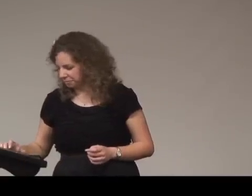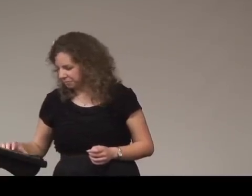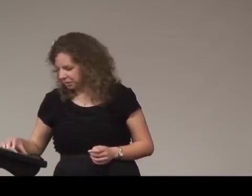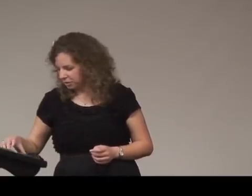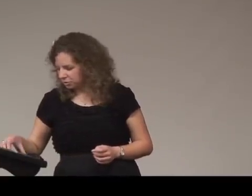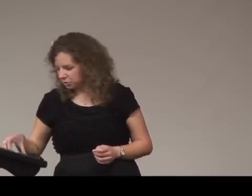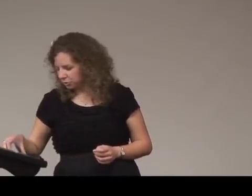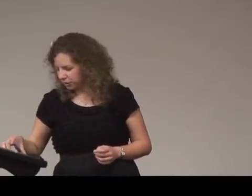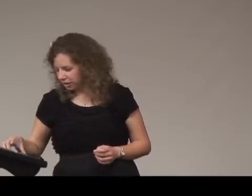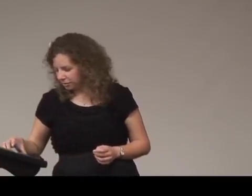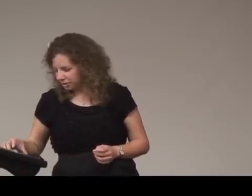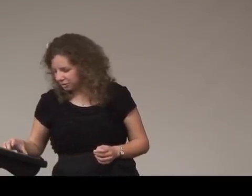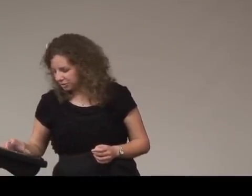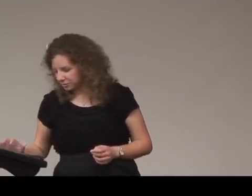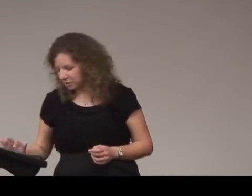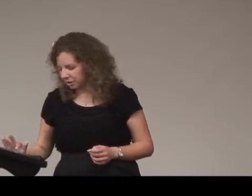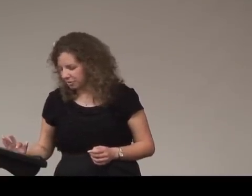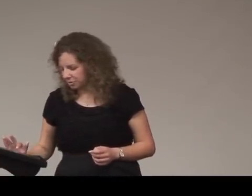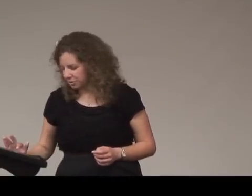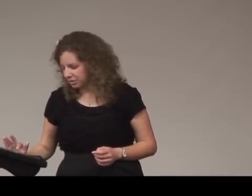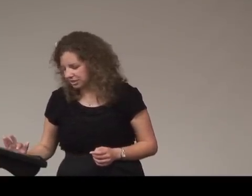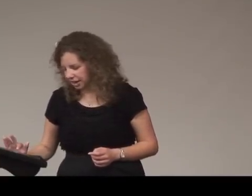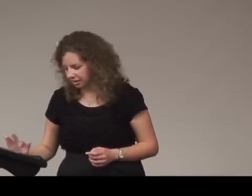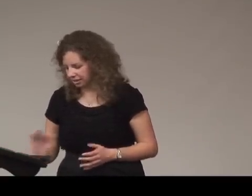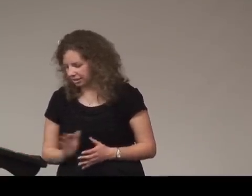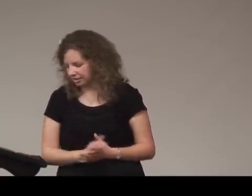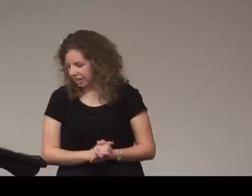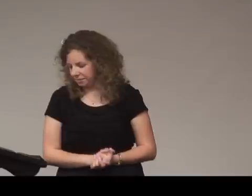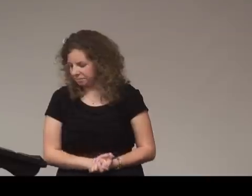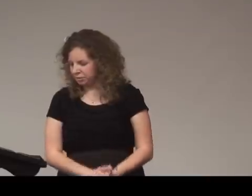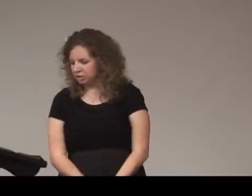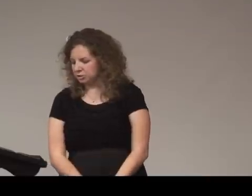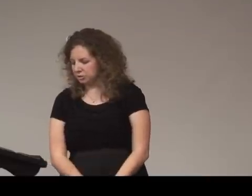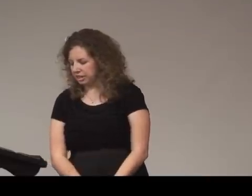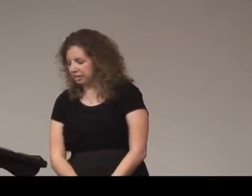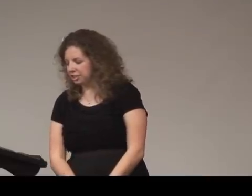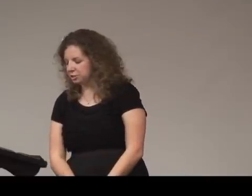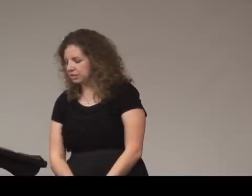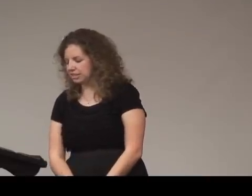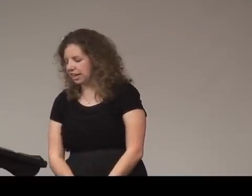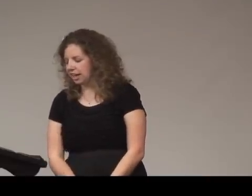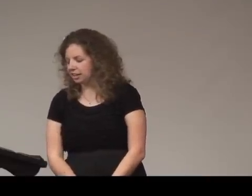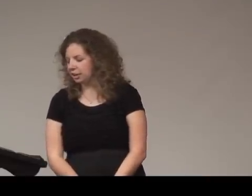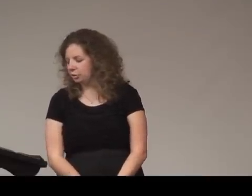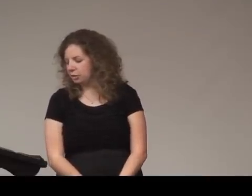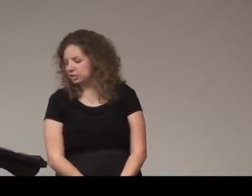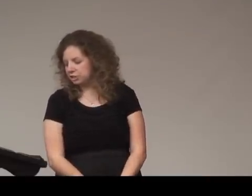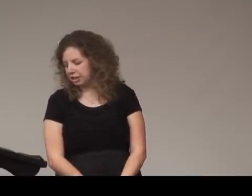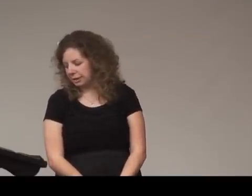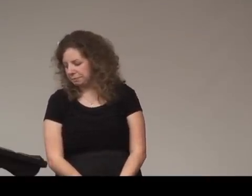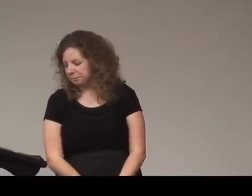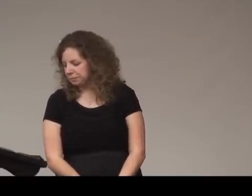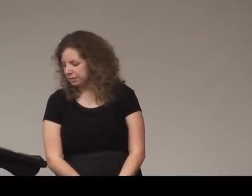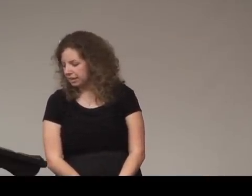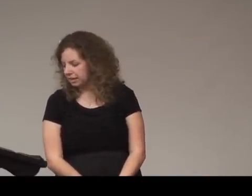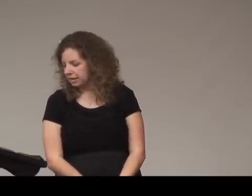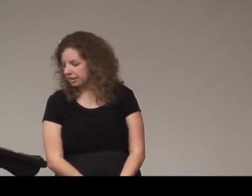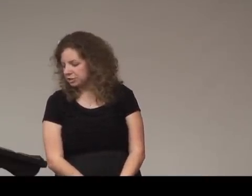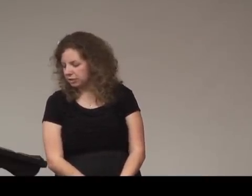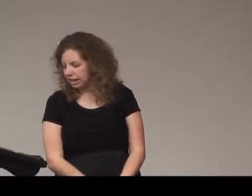okay so what I want to do is I want to go through this dialogue okay so in English you would say hello what's your name and so